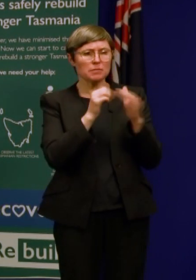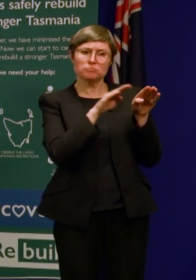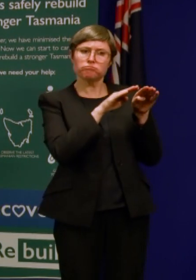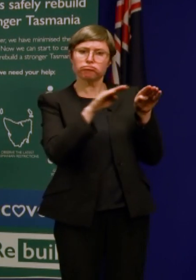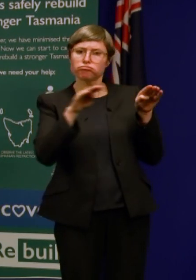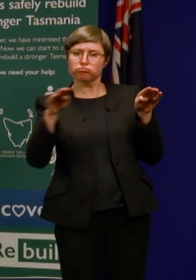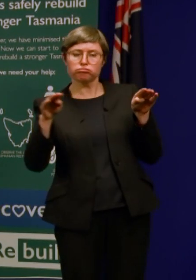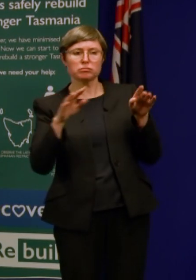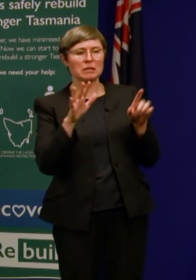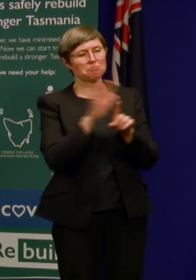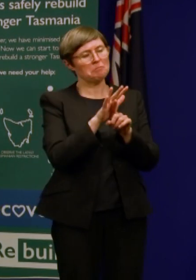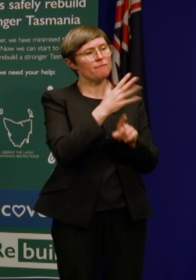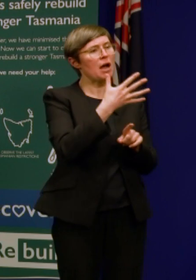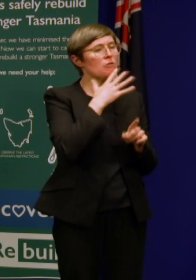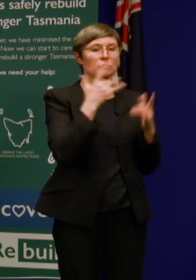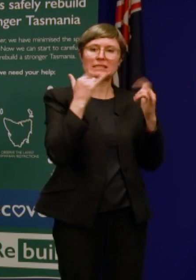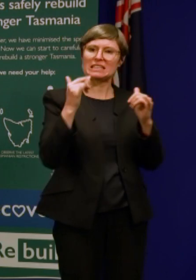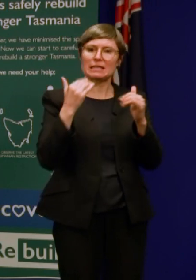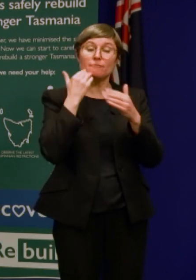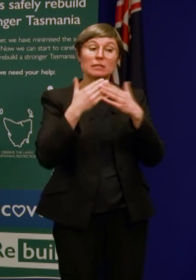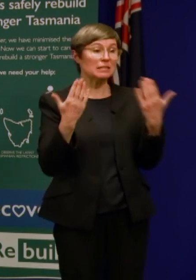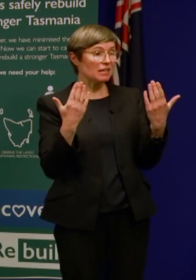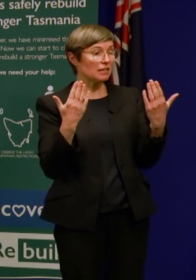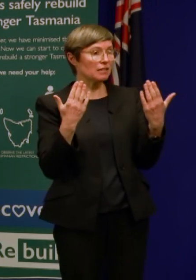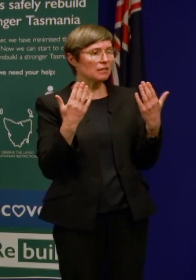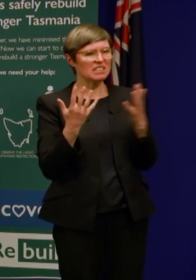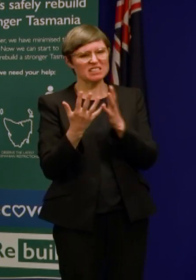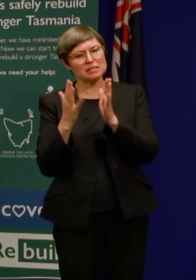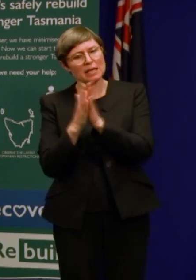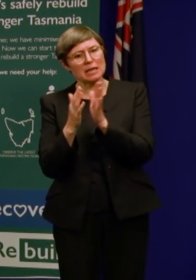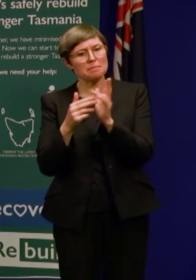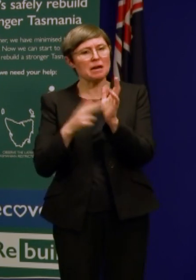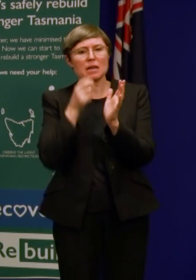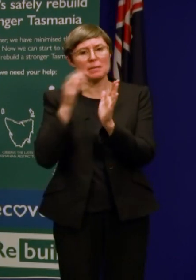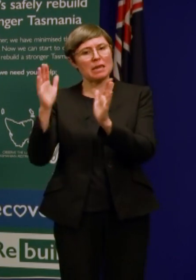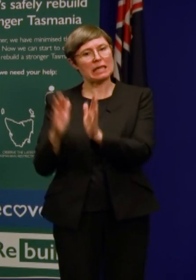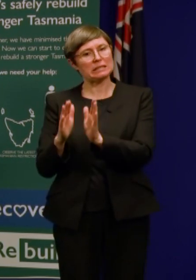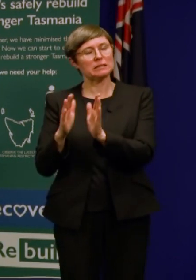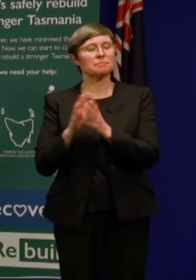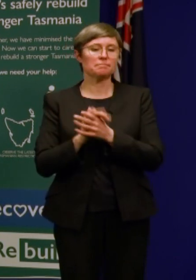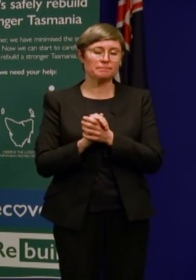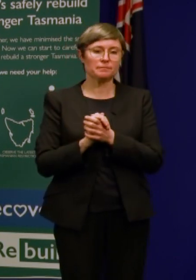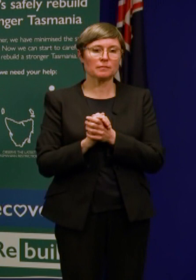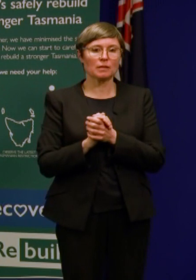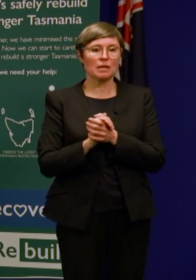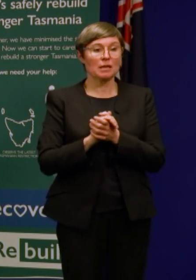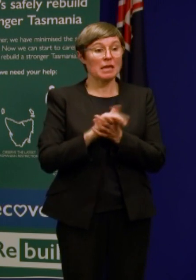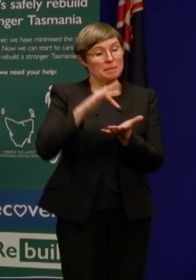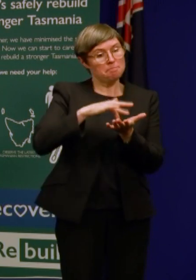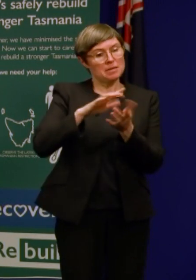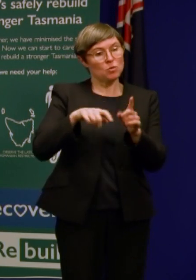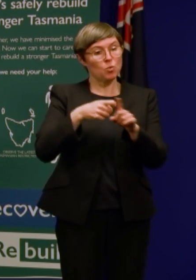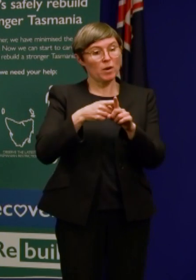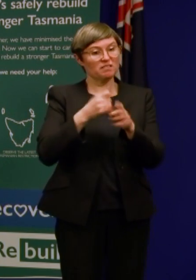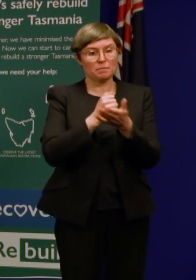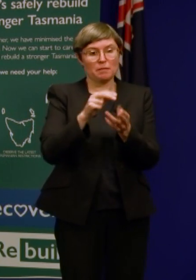500 or so tests being done a day. There tends to be a little bit of a drop off on Sunday and Monday and then midweek it picks up and